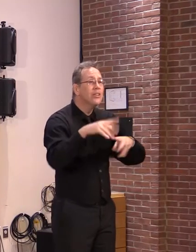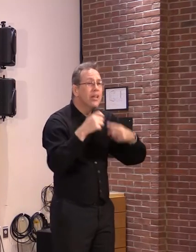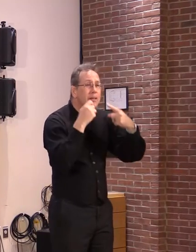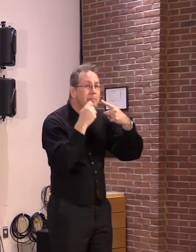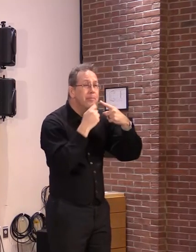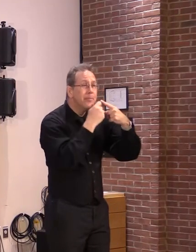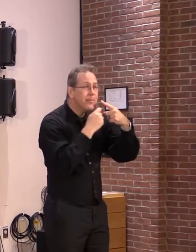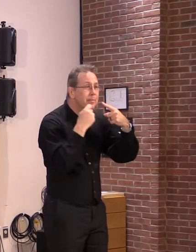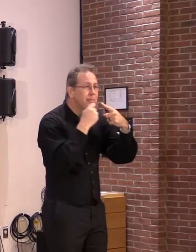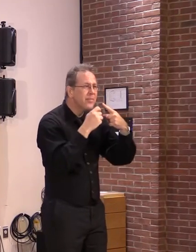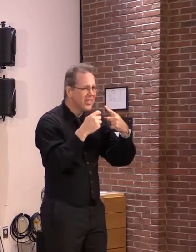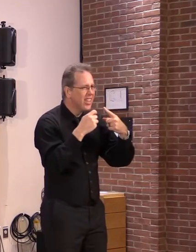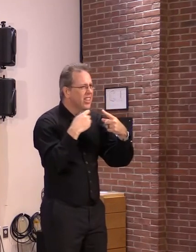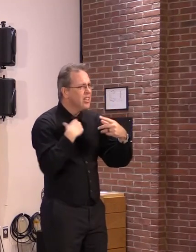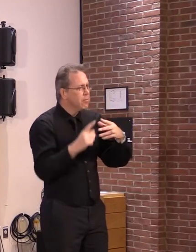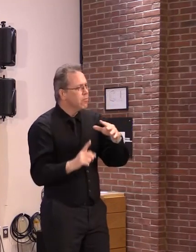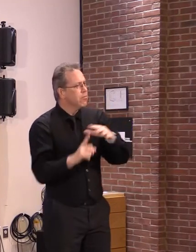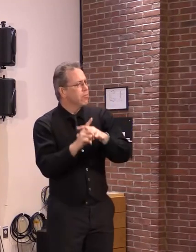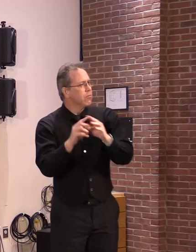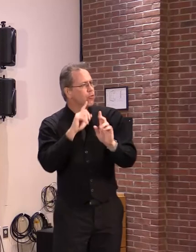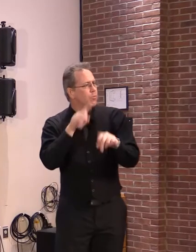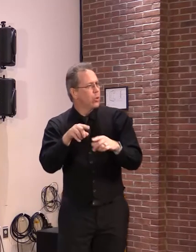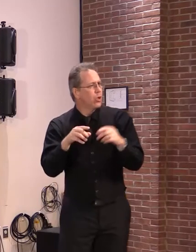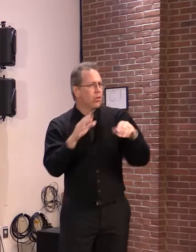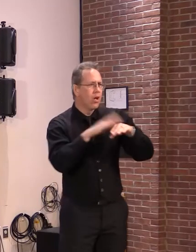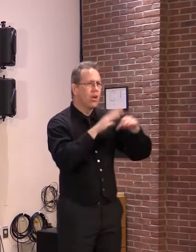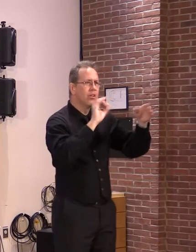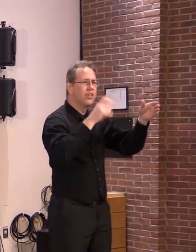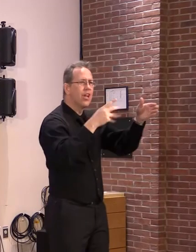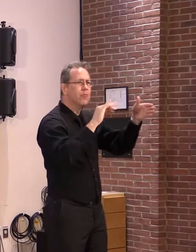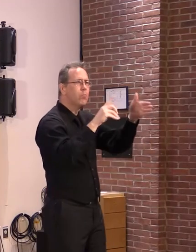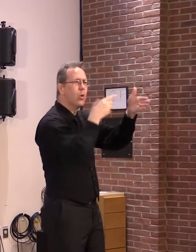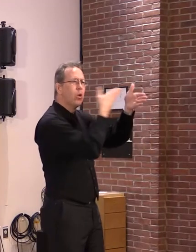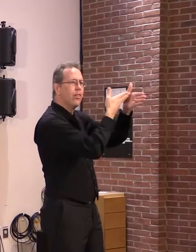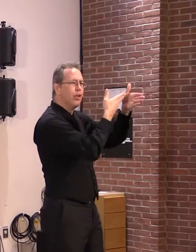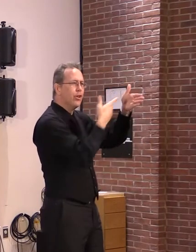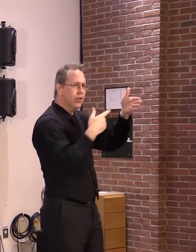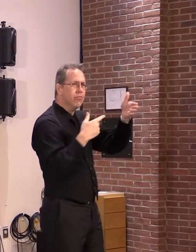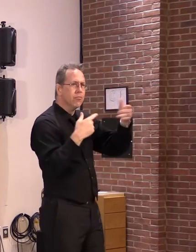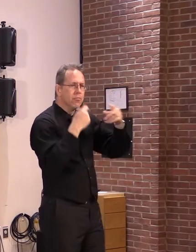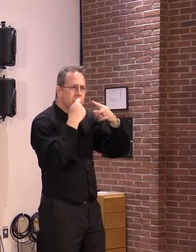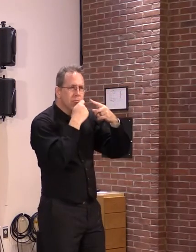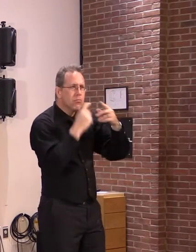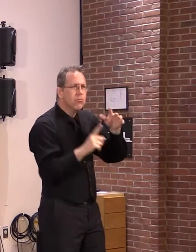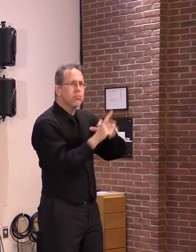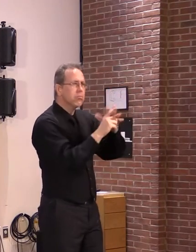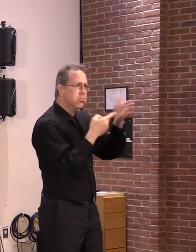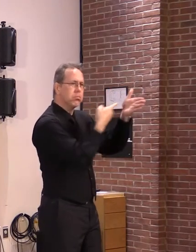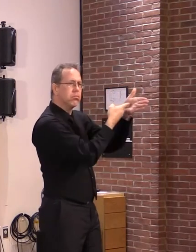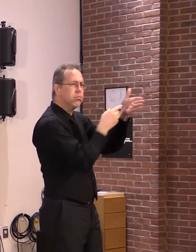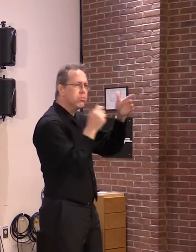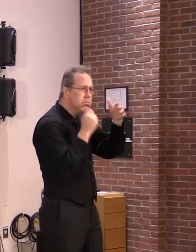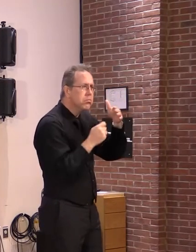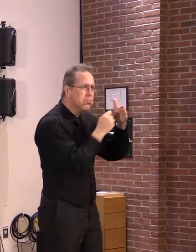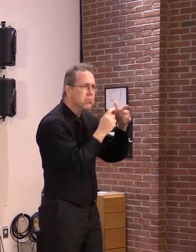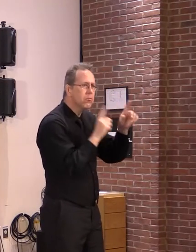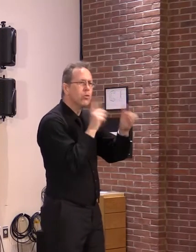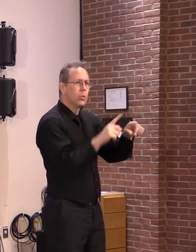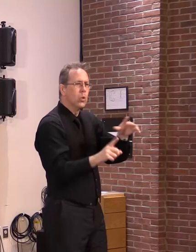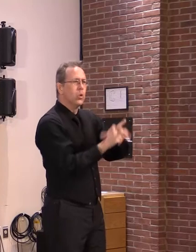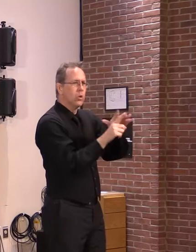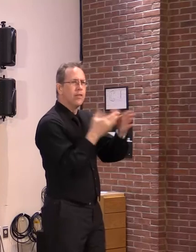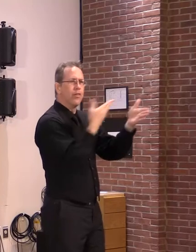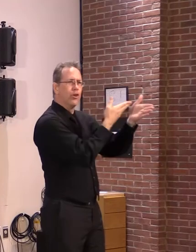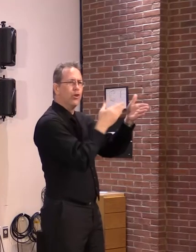is what is driving our case dashboard. And then we have self-reported tests and